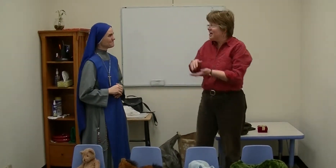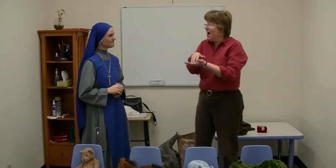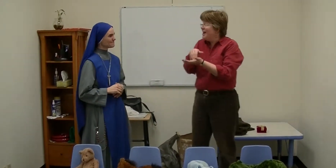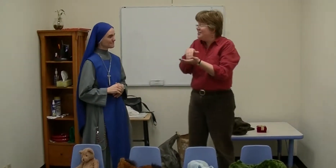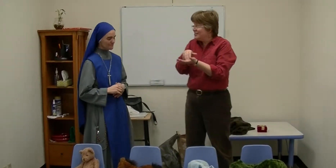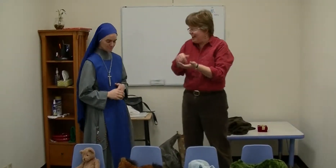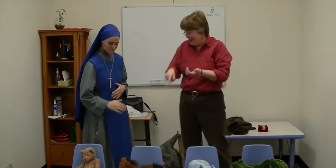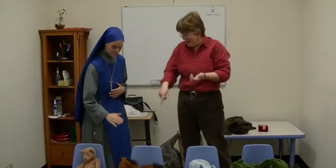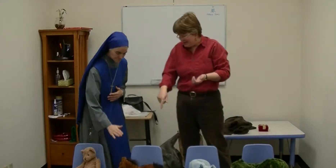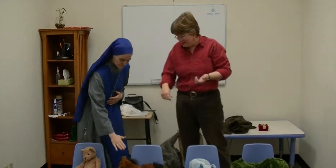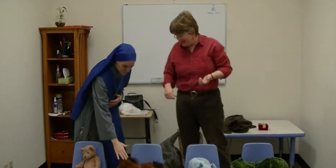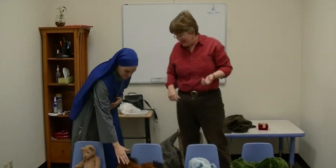Tanje eom.